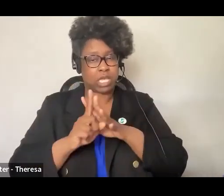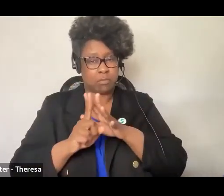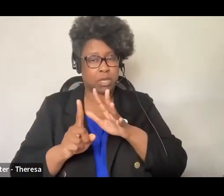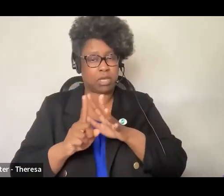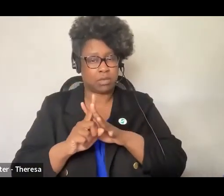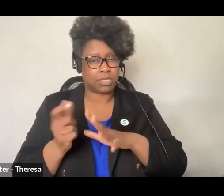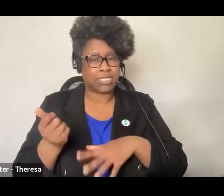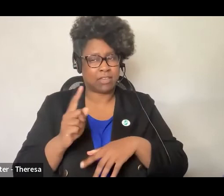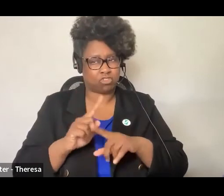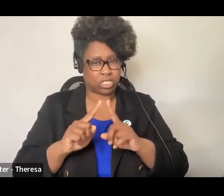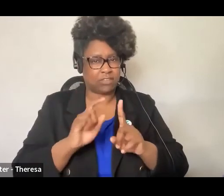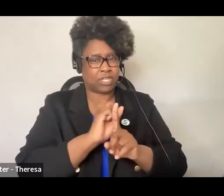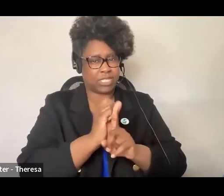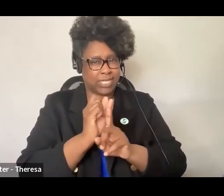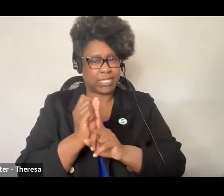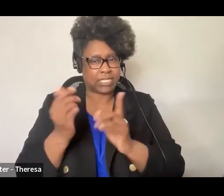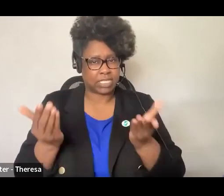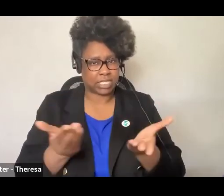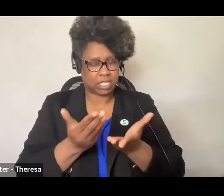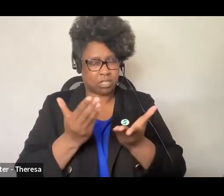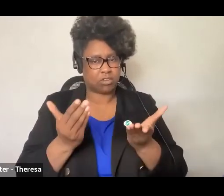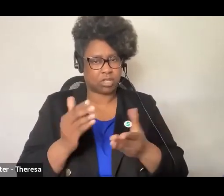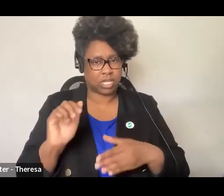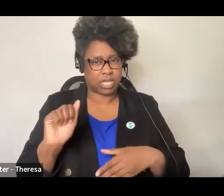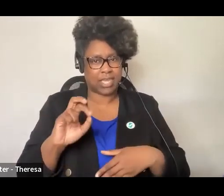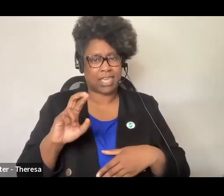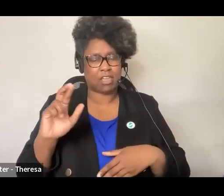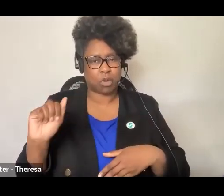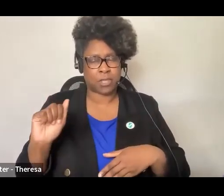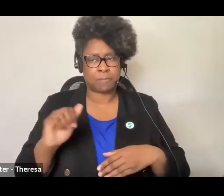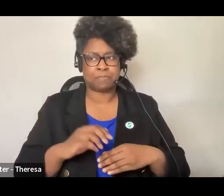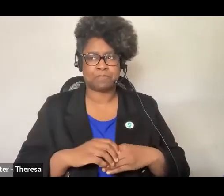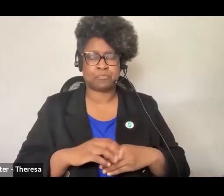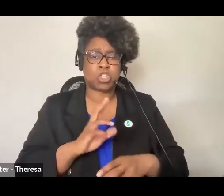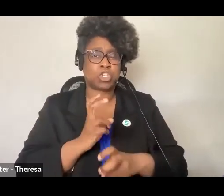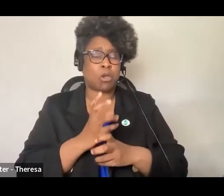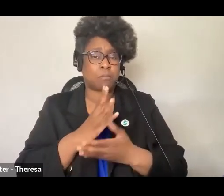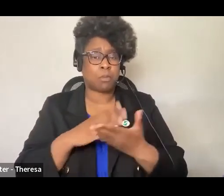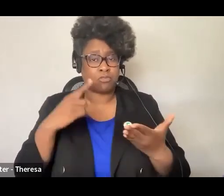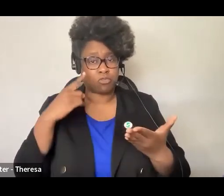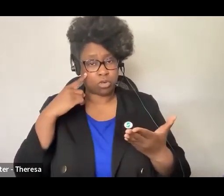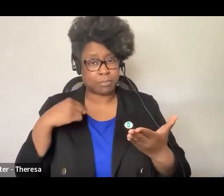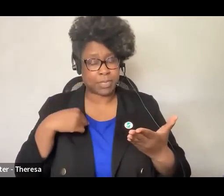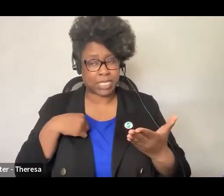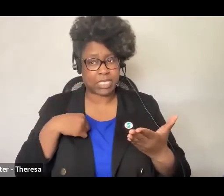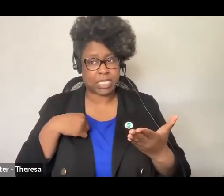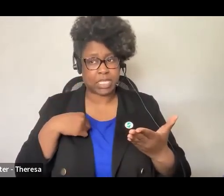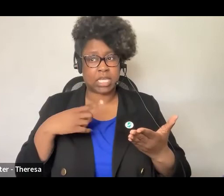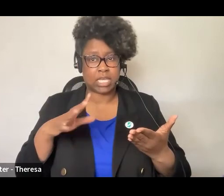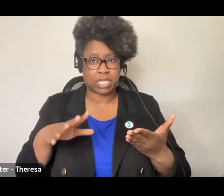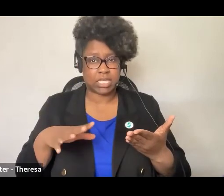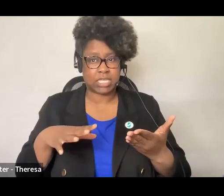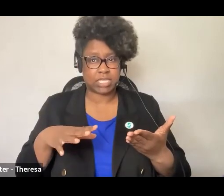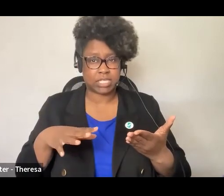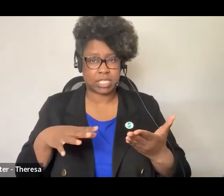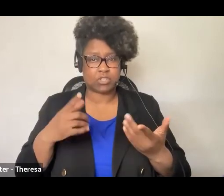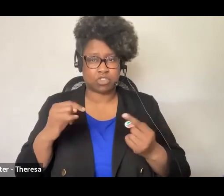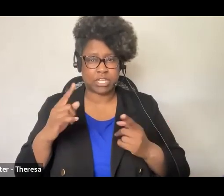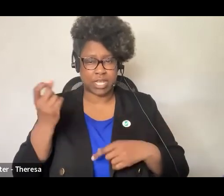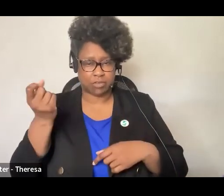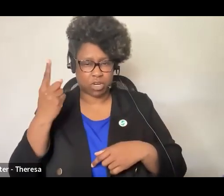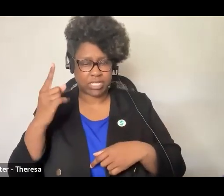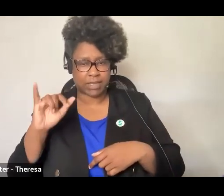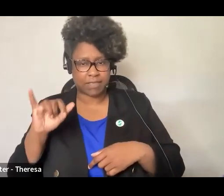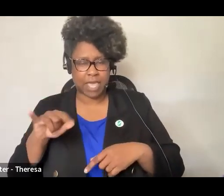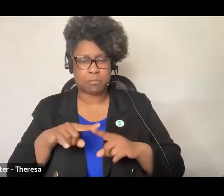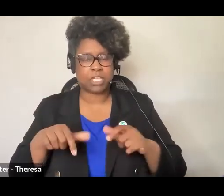at ARA. think the hard part for me is reconciling those but also challenging myself